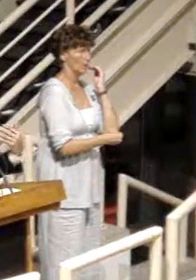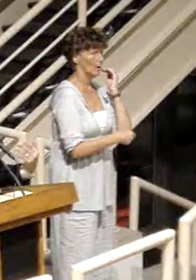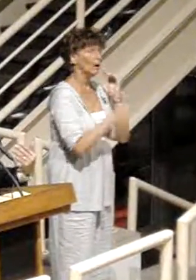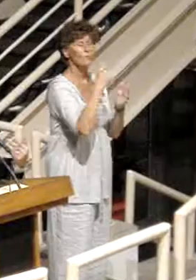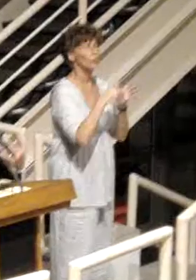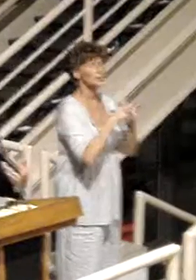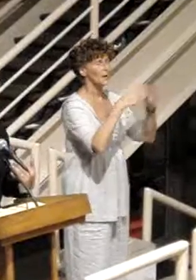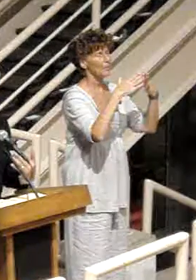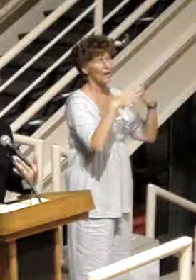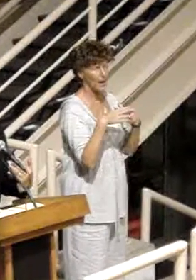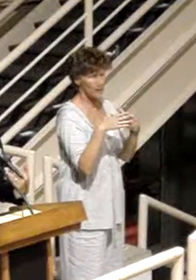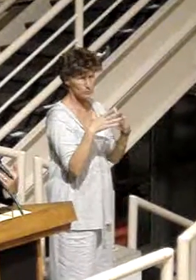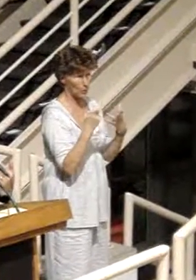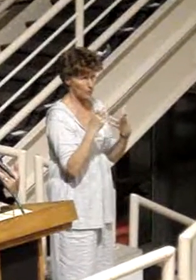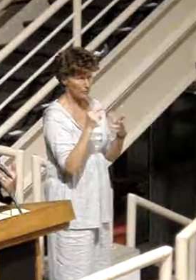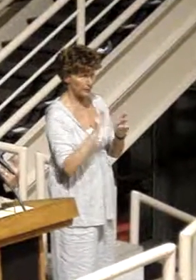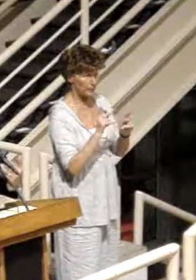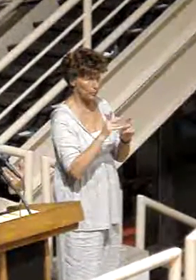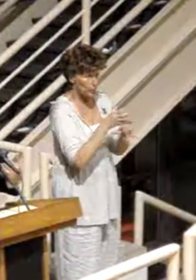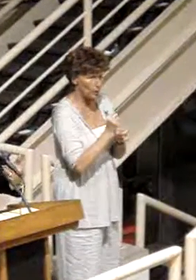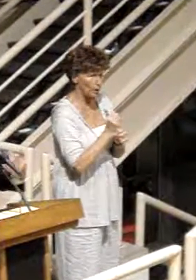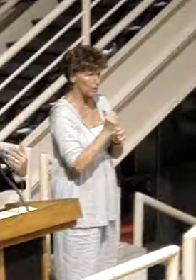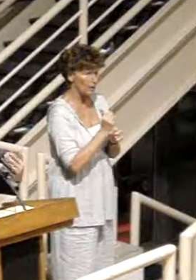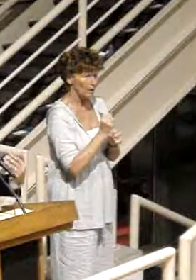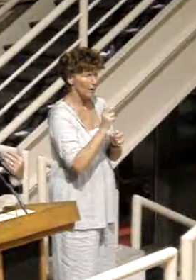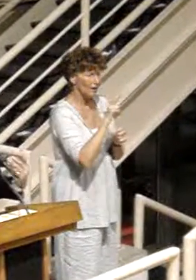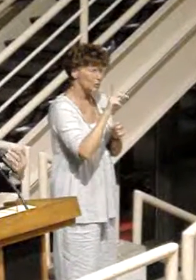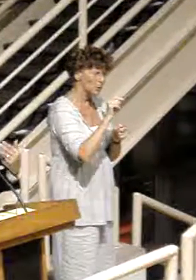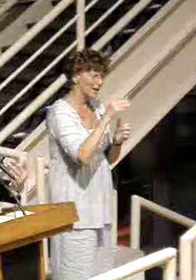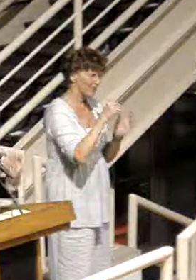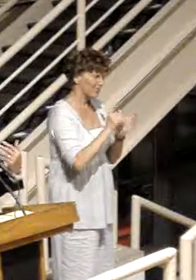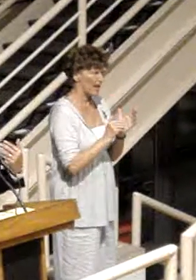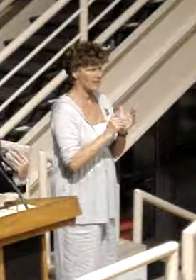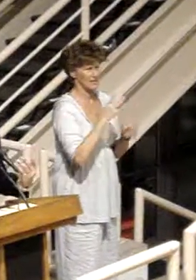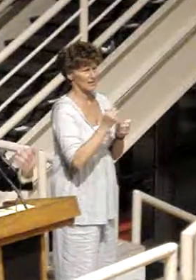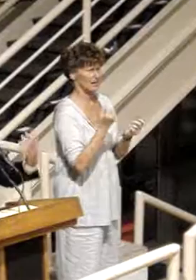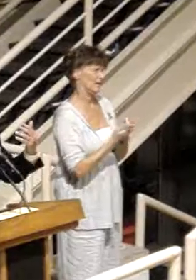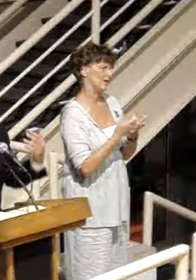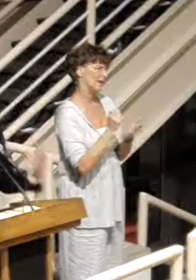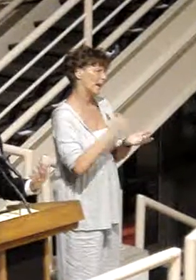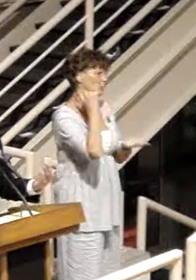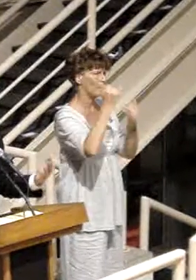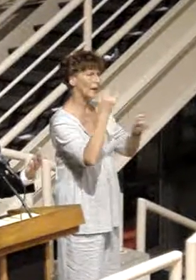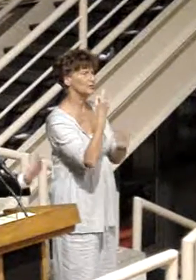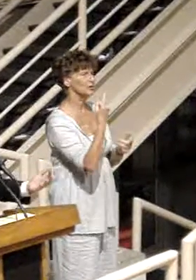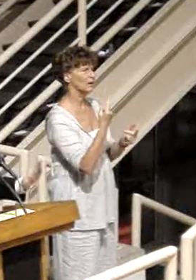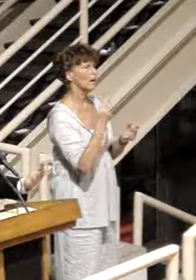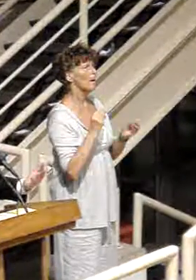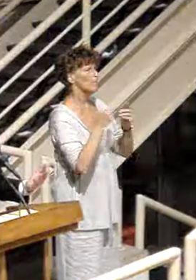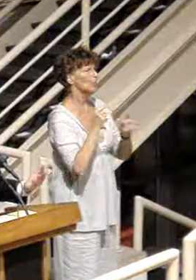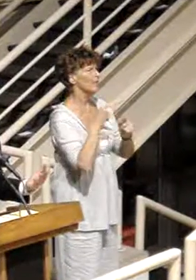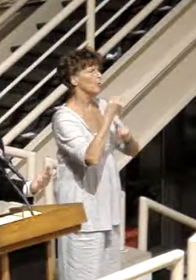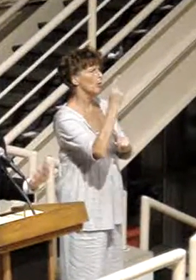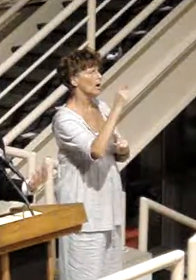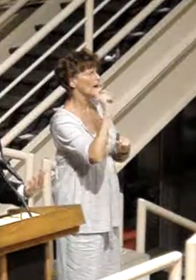between $20,000 to $40,000 a year amounts to over 100 million Americans.